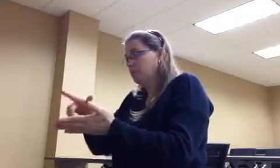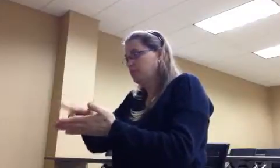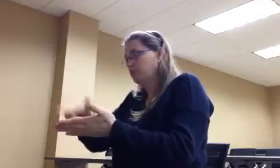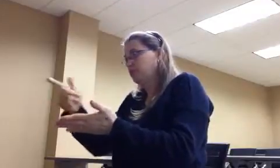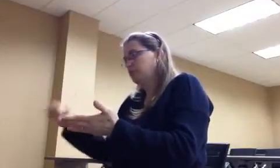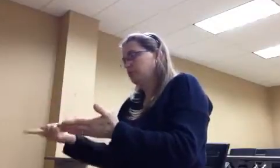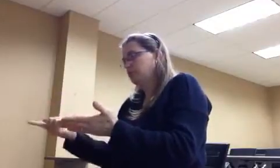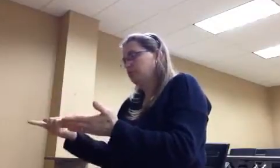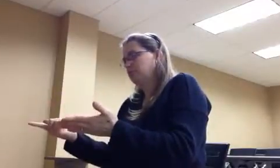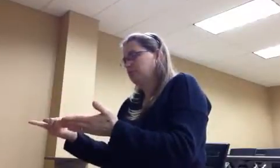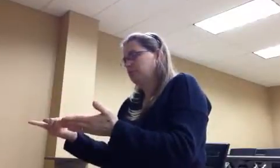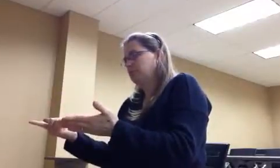This is one version.